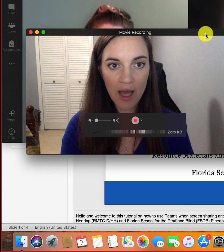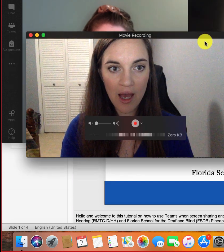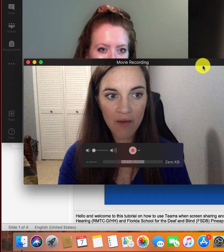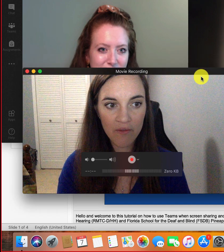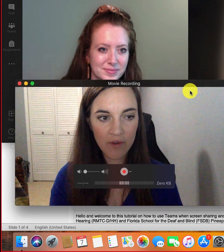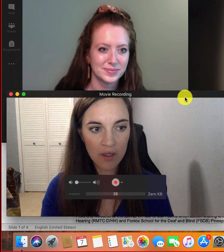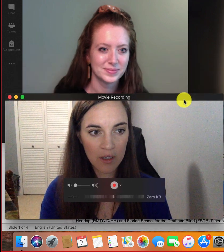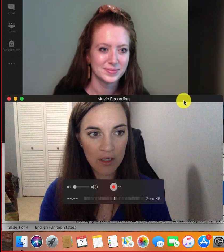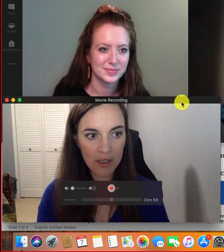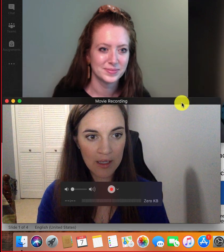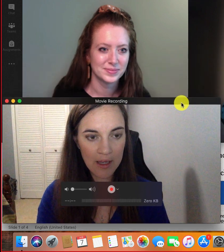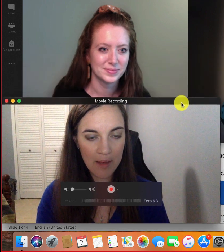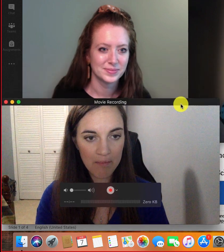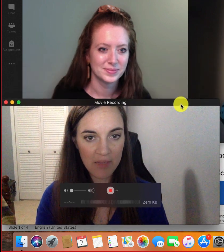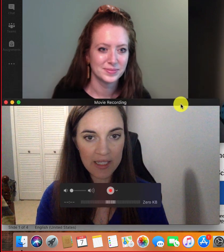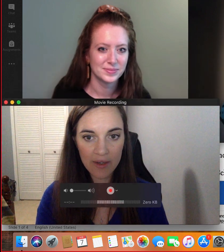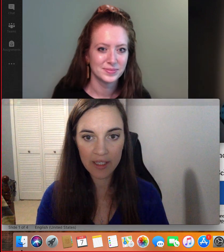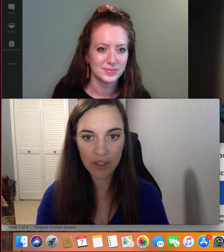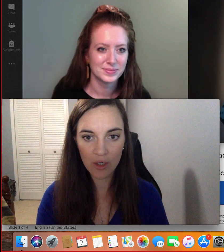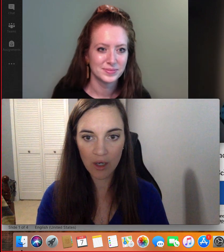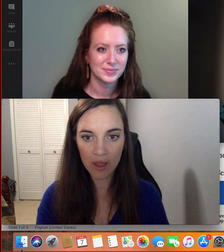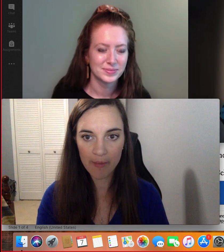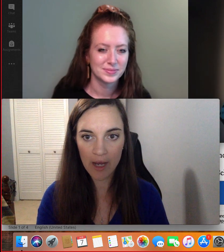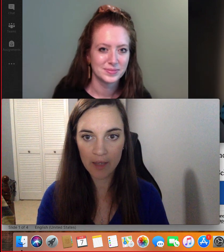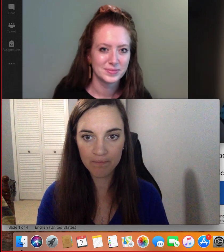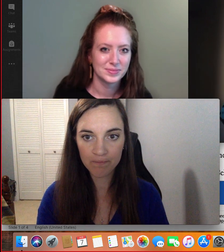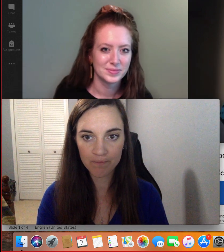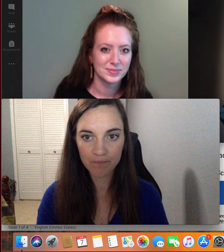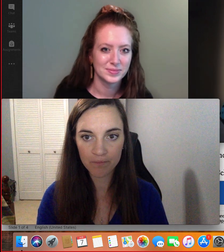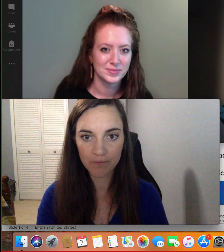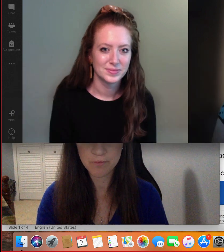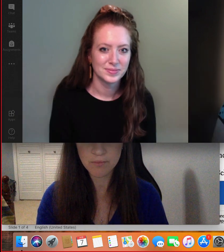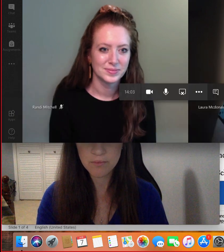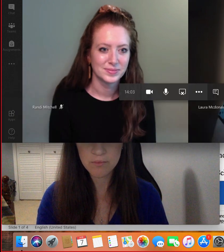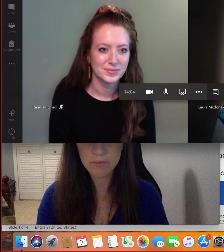I'm going to have me down here on the bottom.